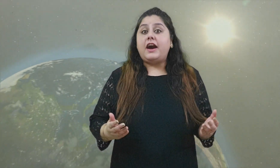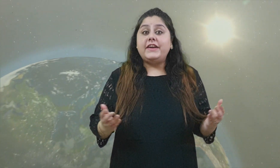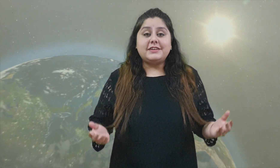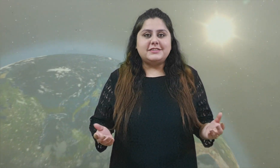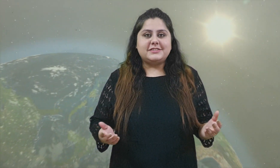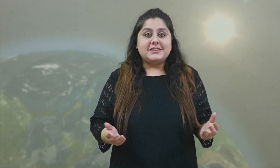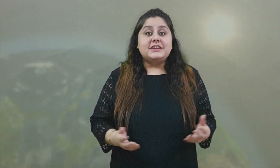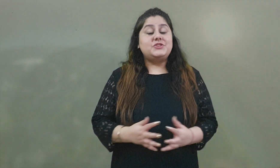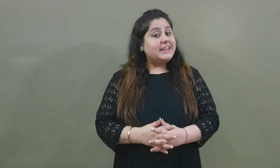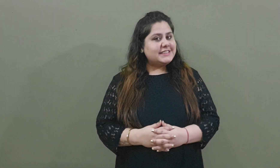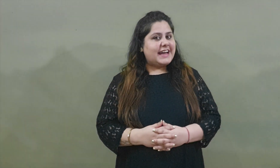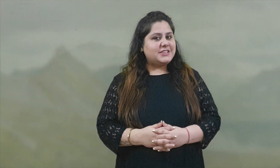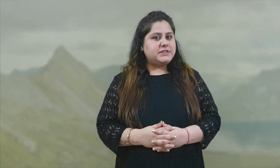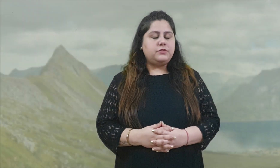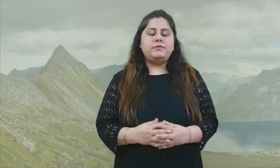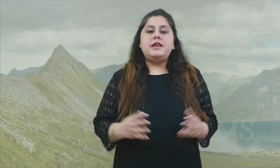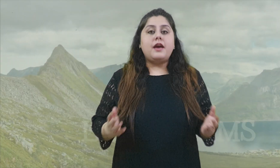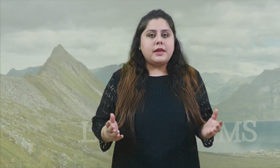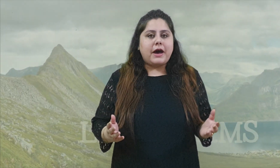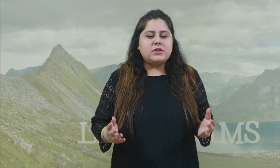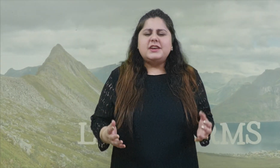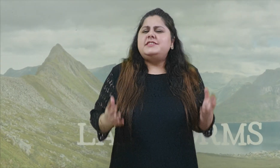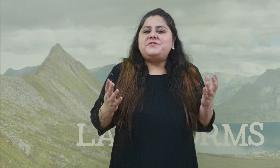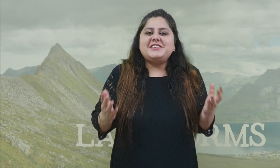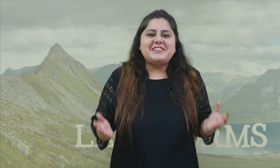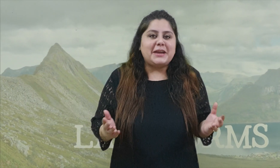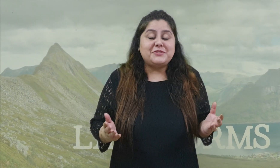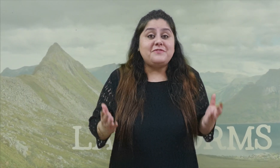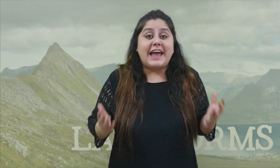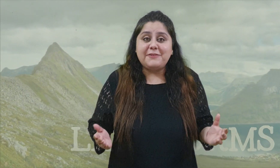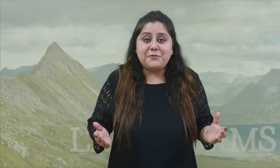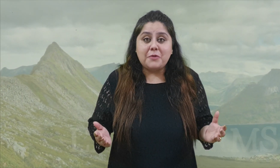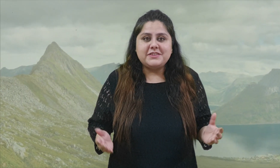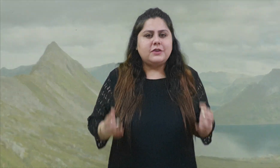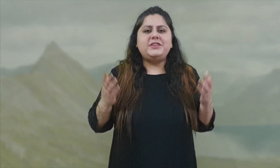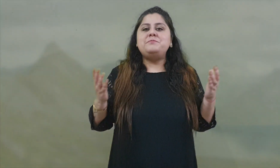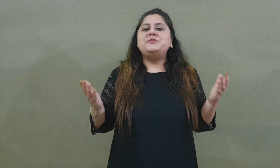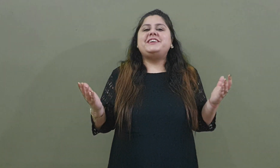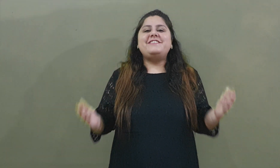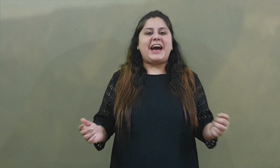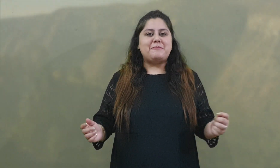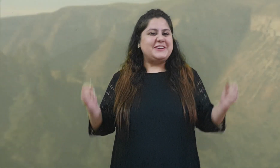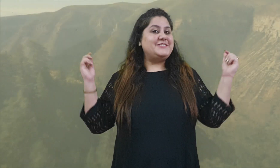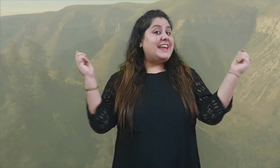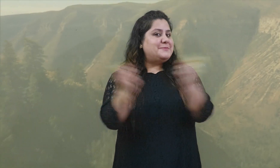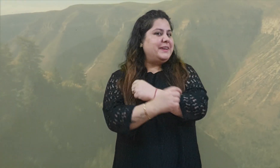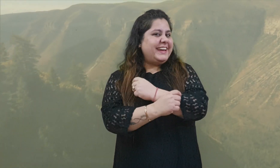our earth. So in this activity we will learn about different types of landforms with a musical rap. So let's begin.